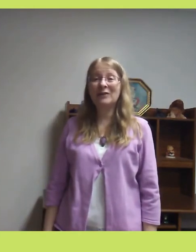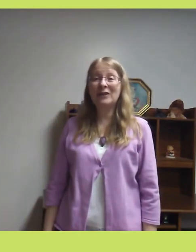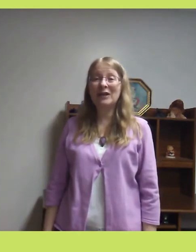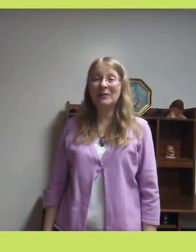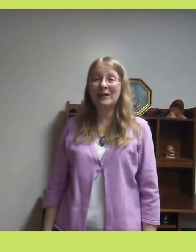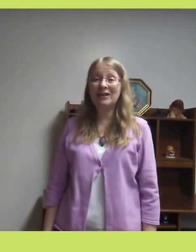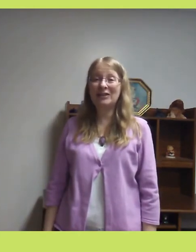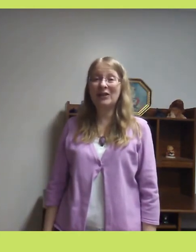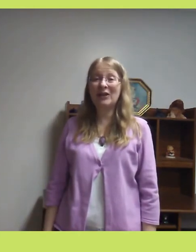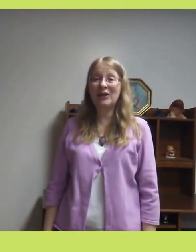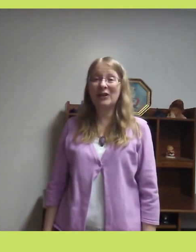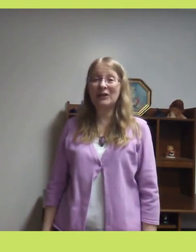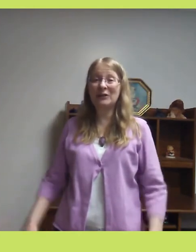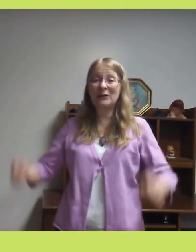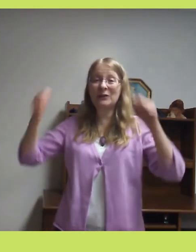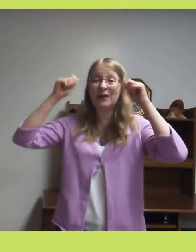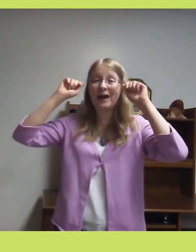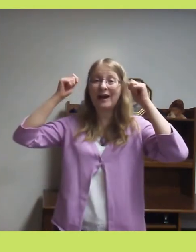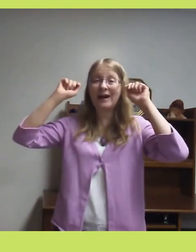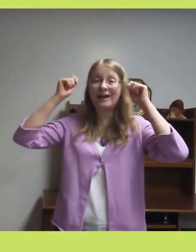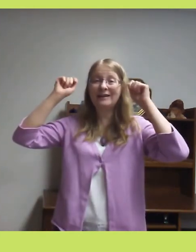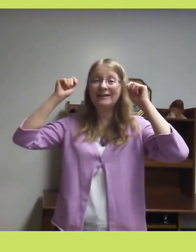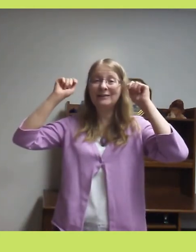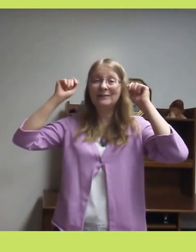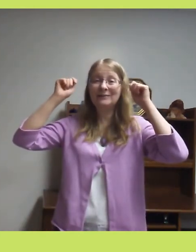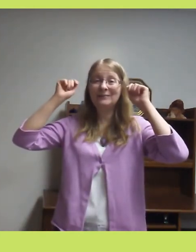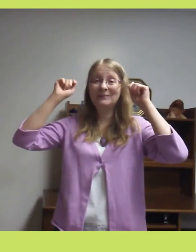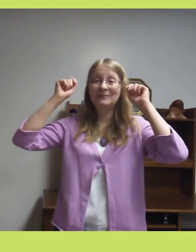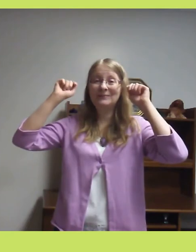I do, he'll be sure to cry.